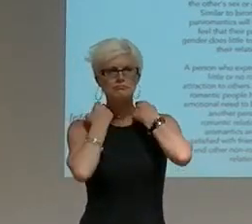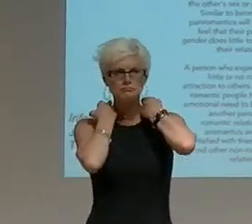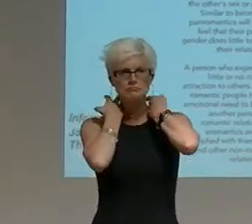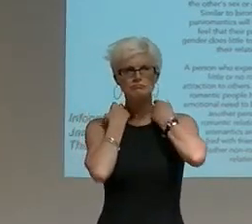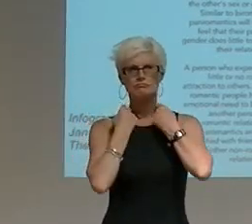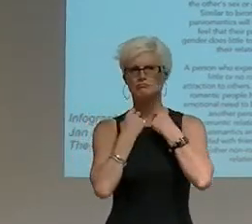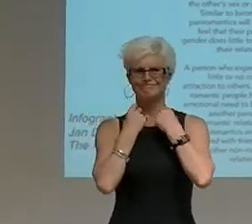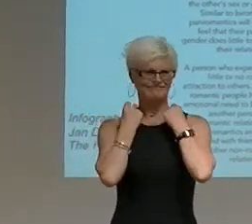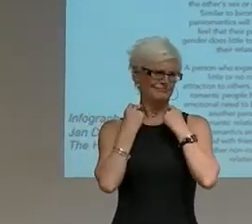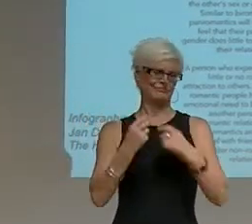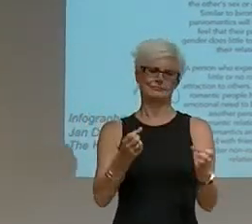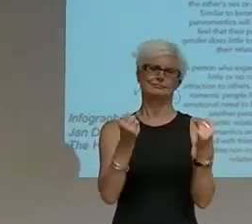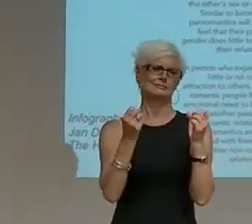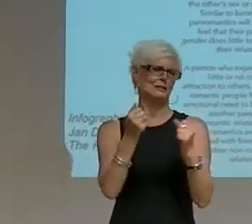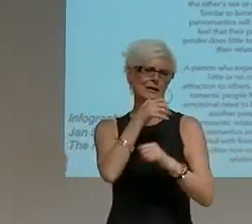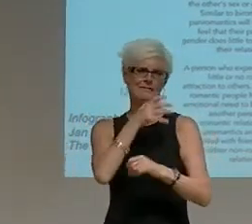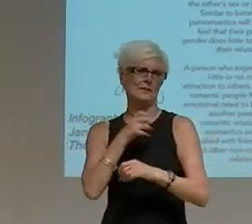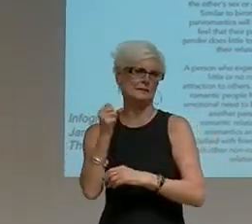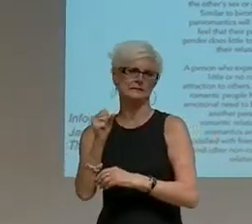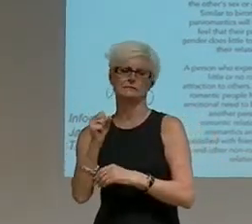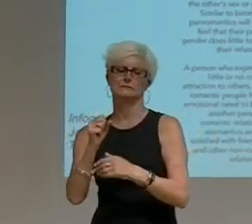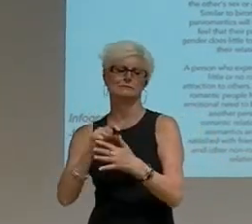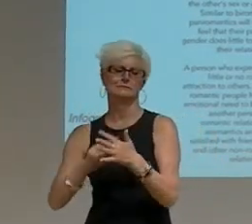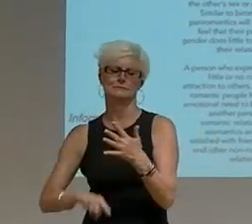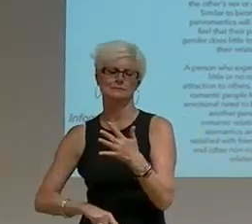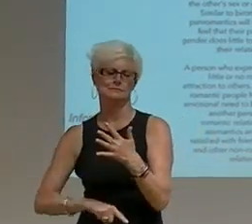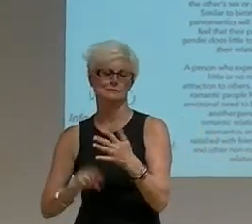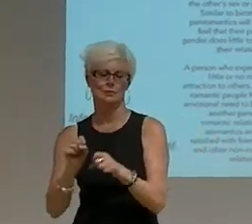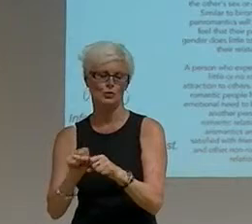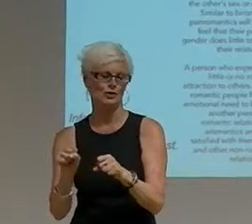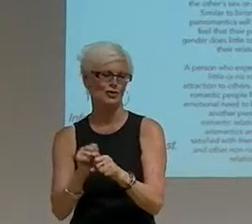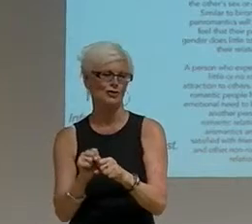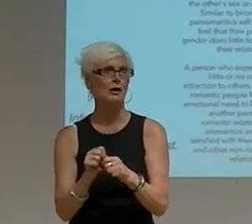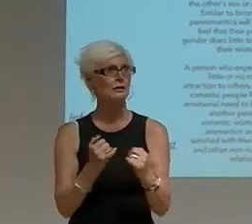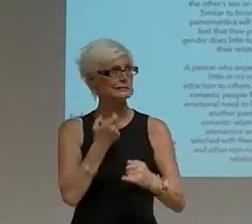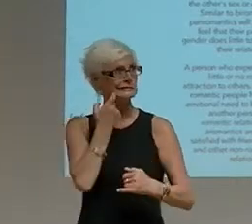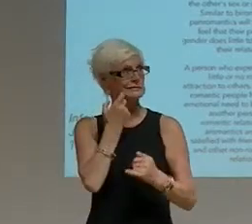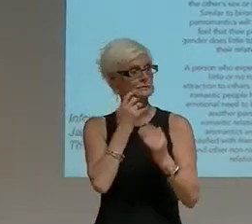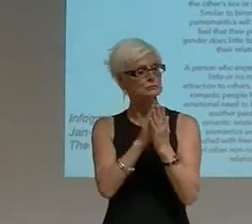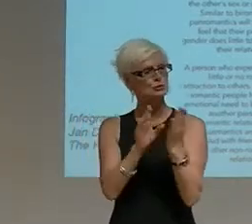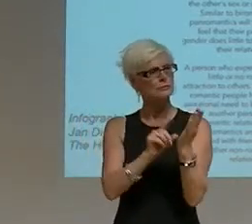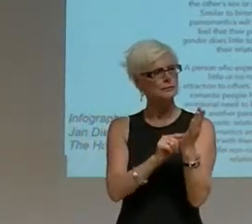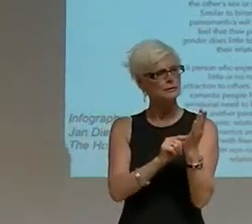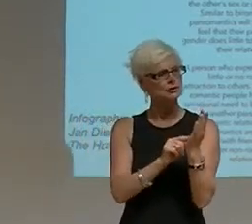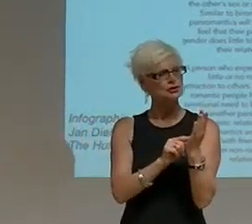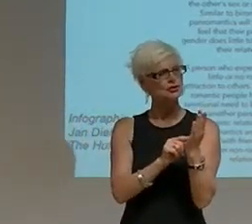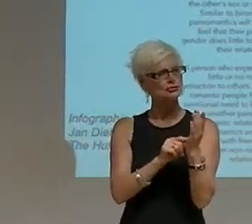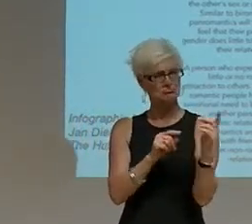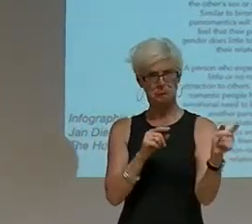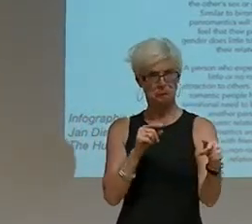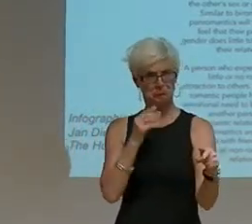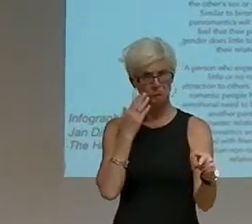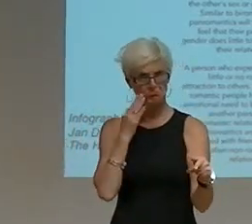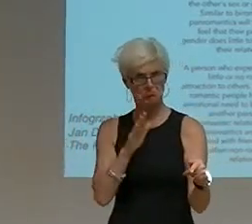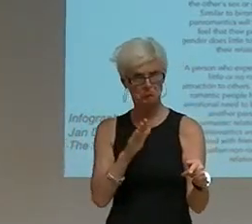So there's many other feminists working on this, too. One thing I will mention is a recent book that was published, not sure if you've heard of it, it's called